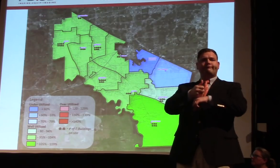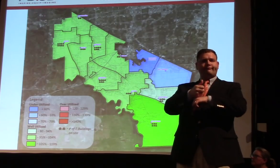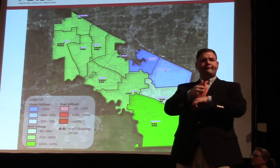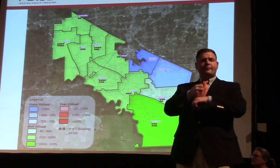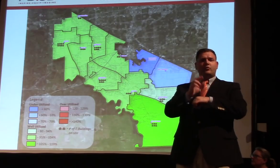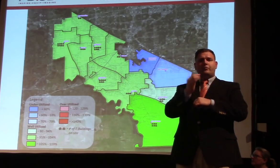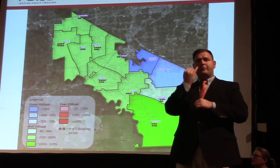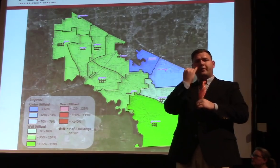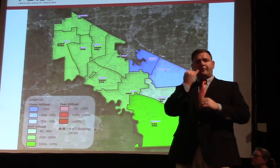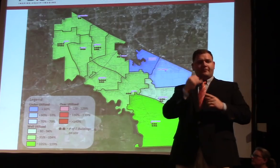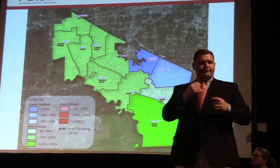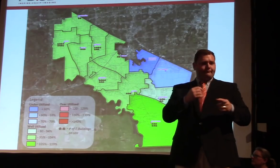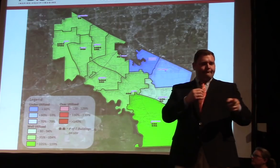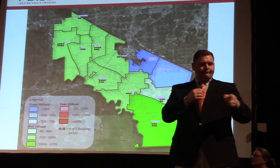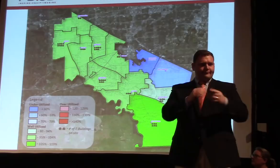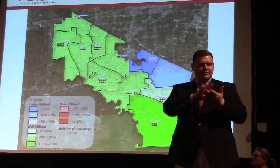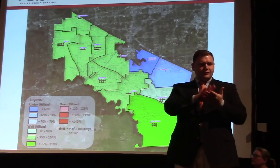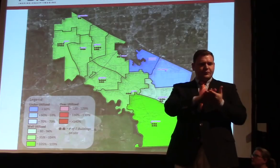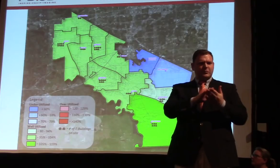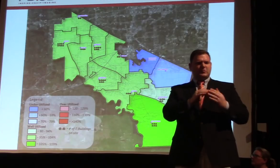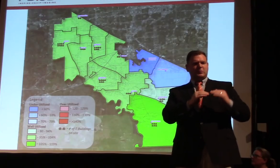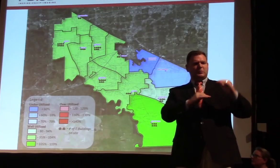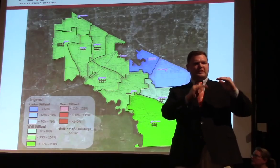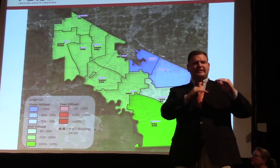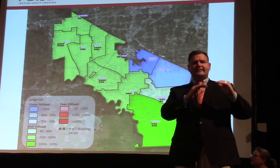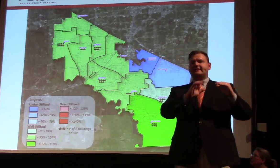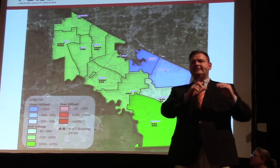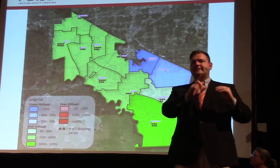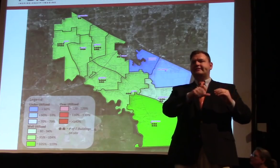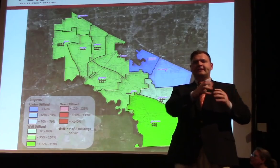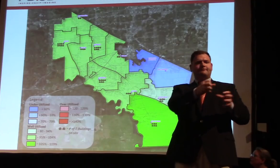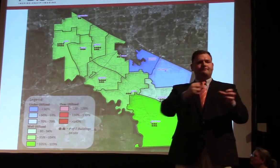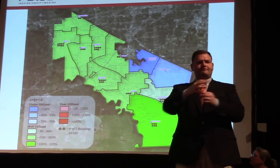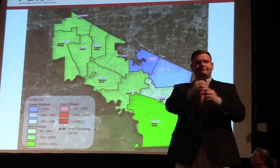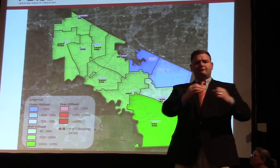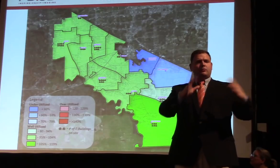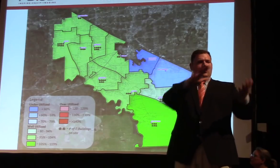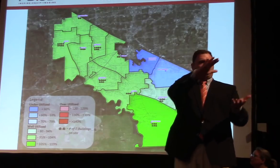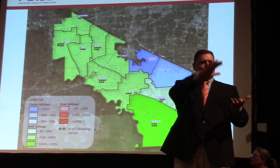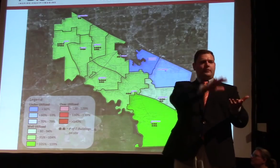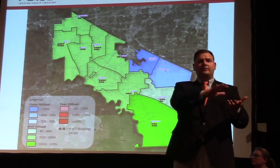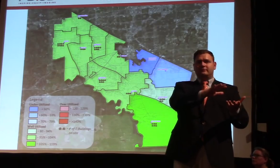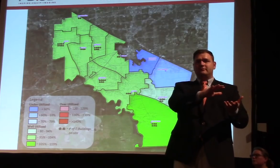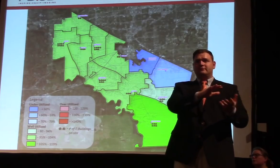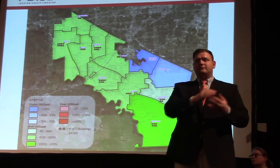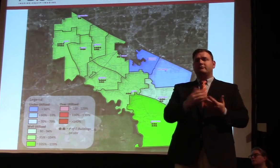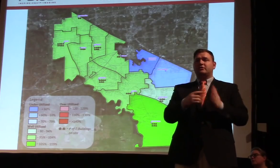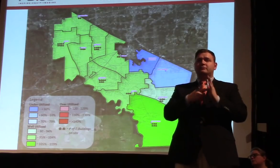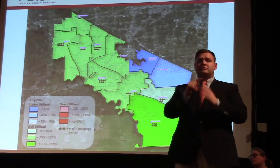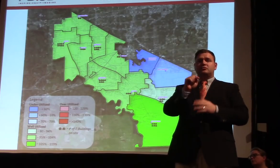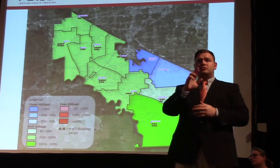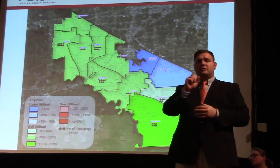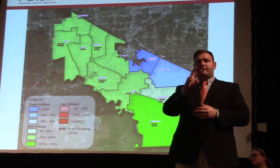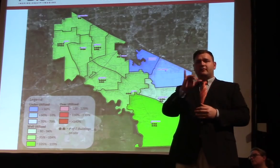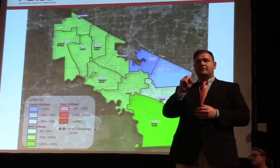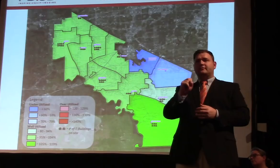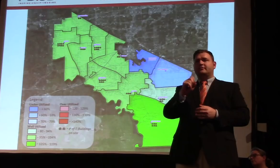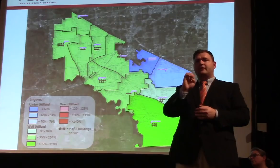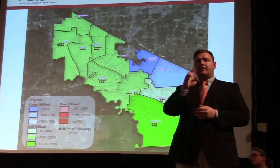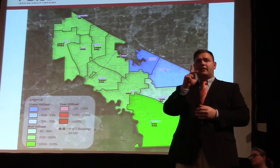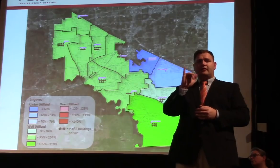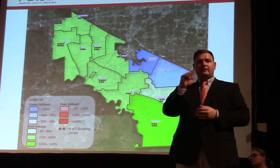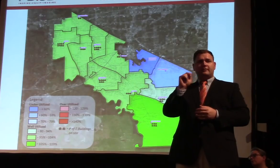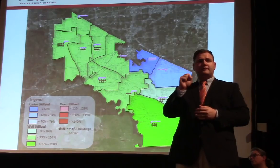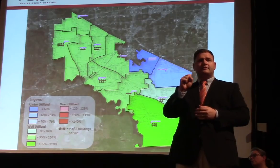-capacity in some of these schools. But for the most part, Travis, Bush, Austin, Kempner, Clements, Dulles, and Elkins, they're